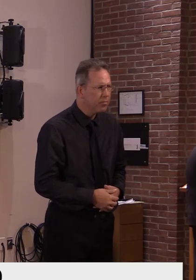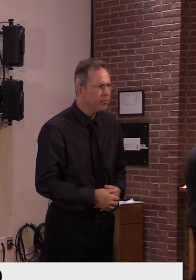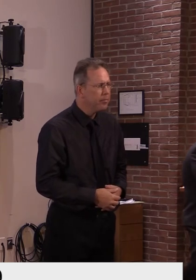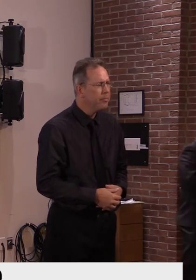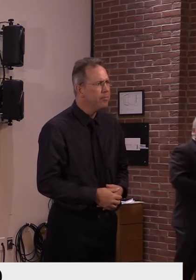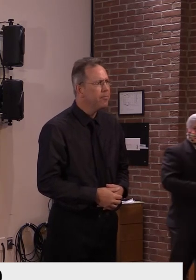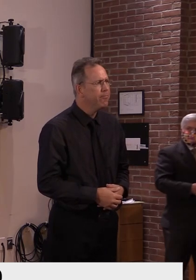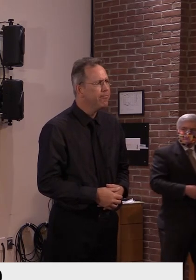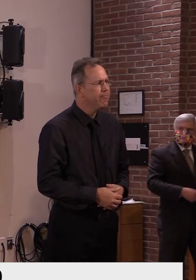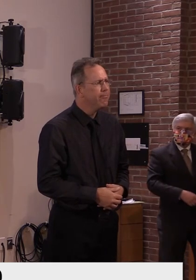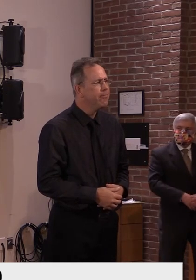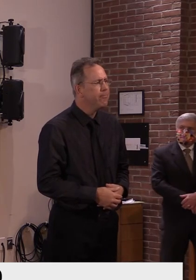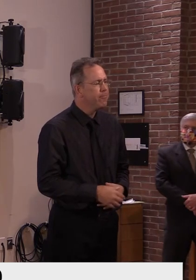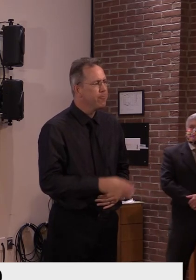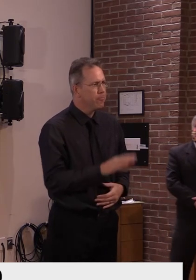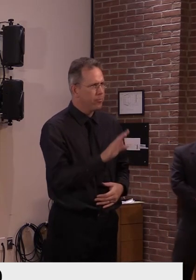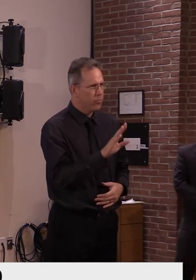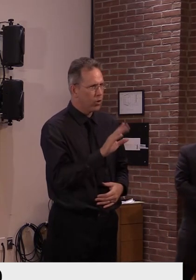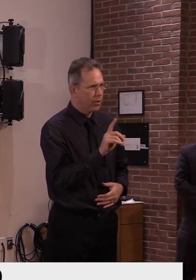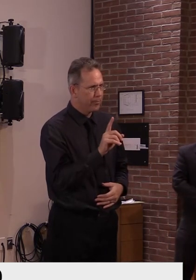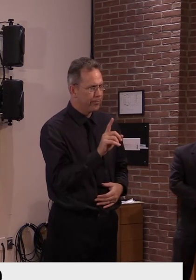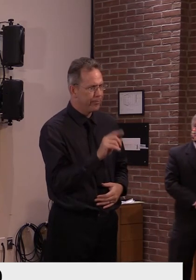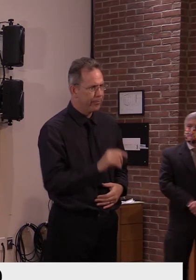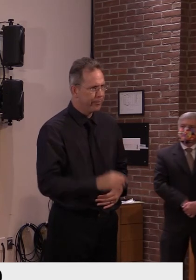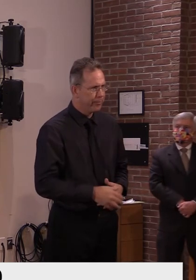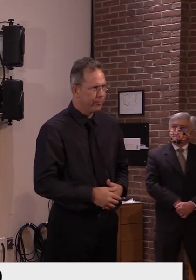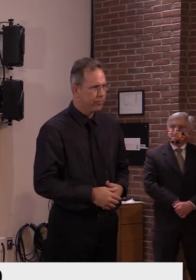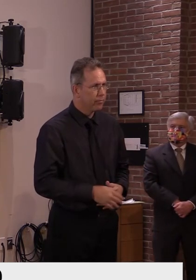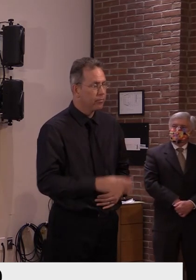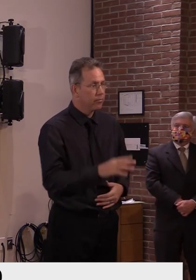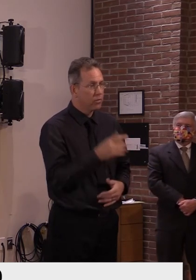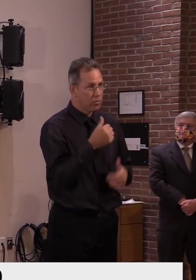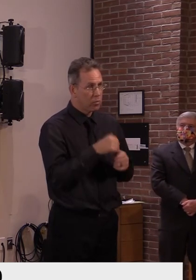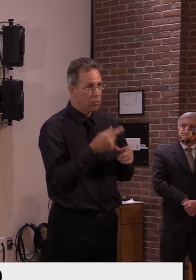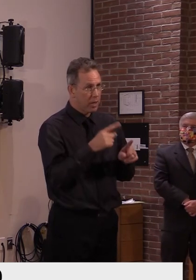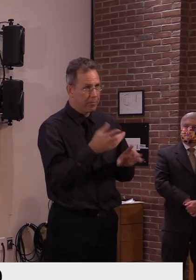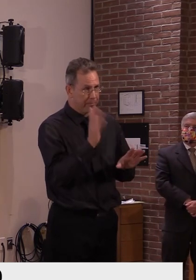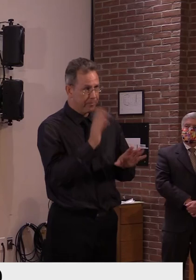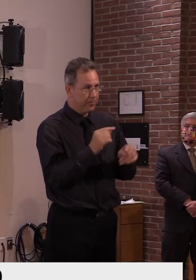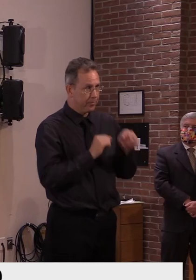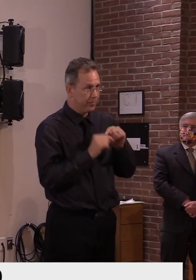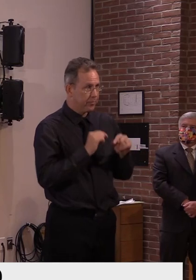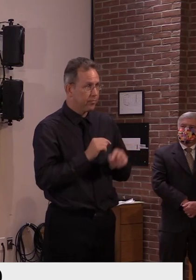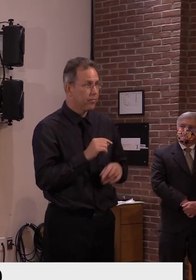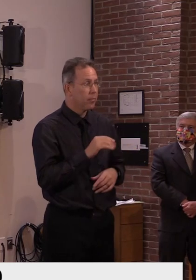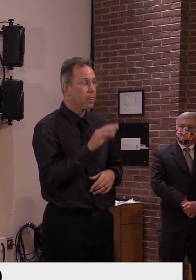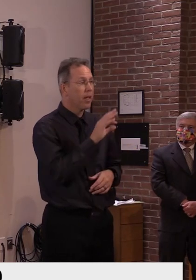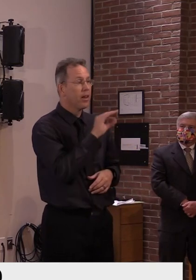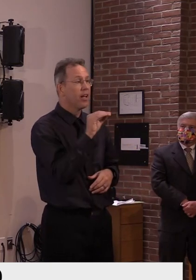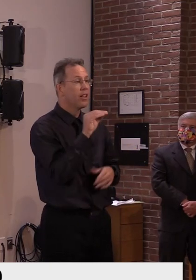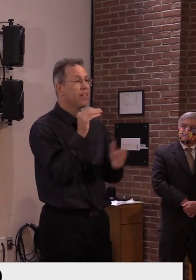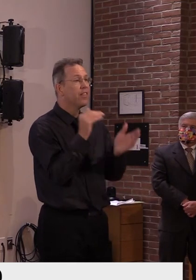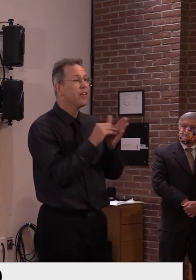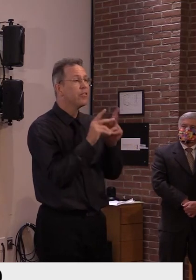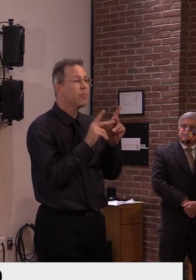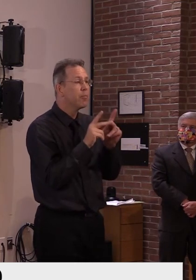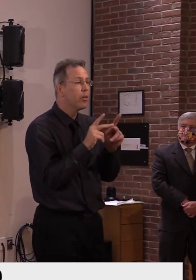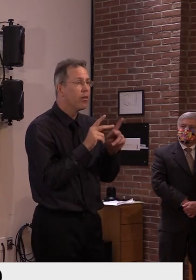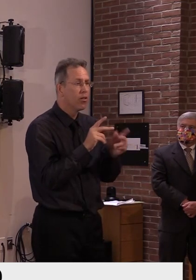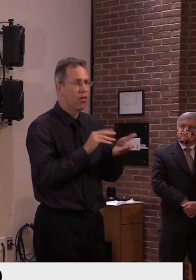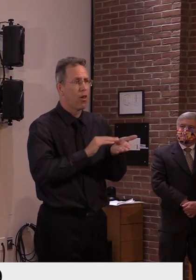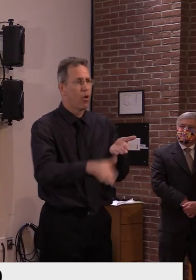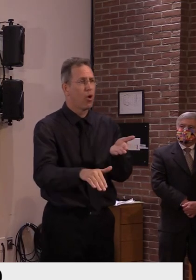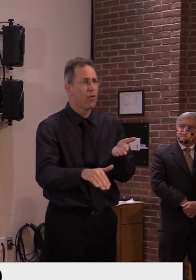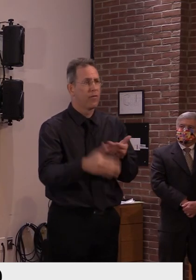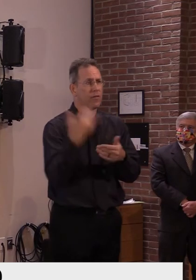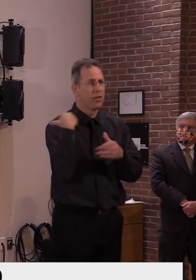let's take a step back and see where we've come. Had 90,000 people on unemployment almost overnight. Um, we've been able to,